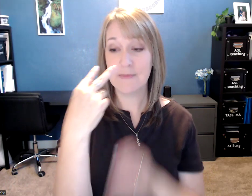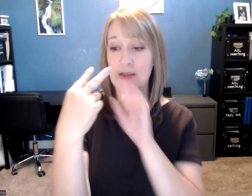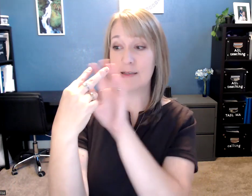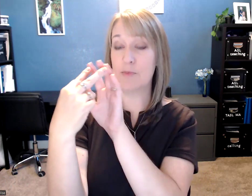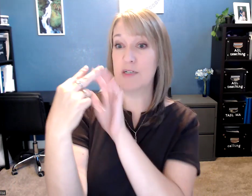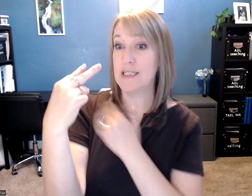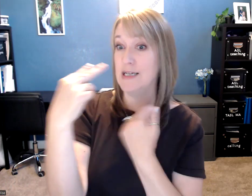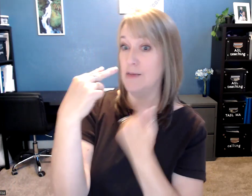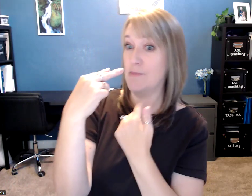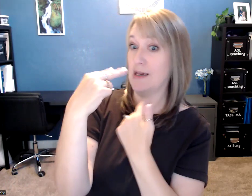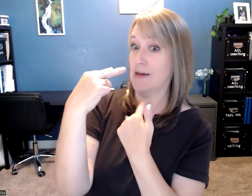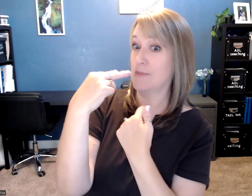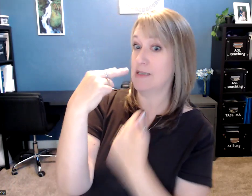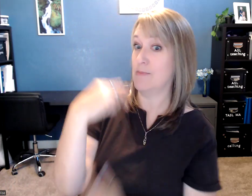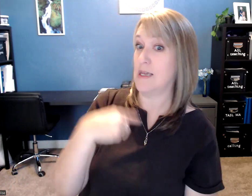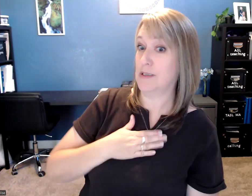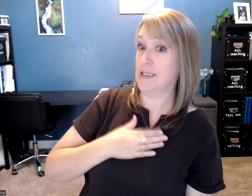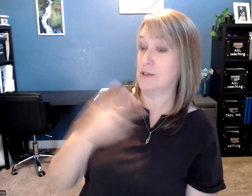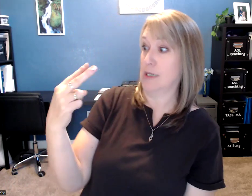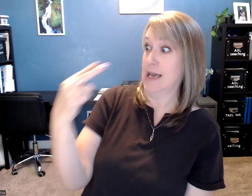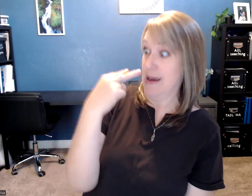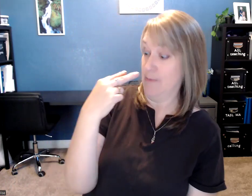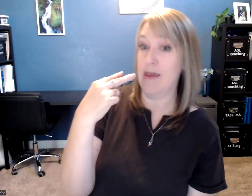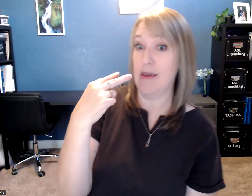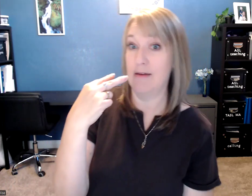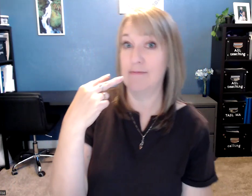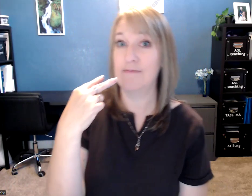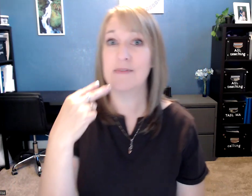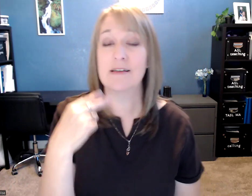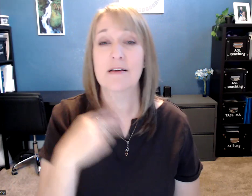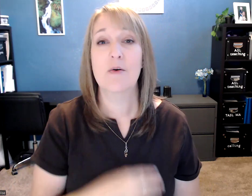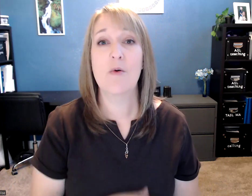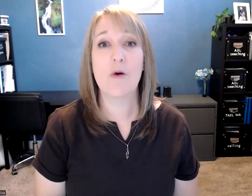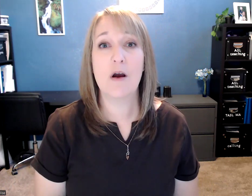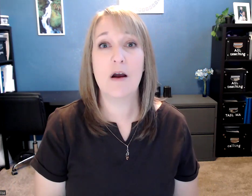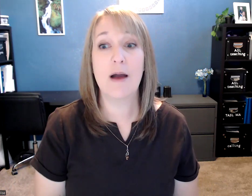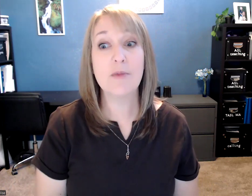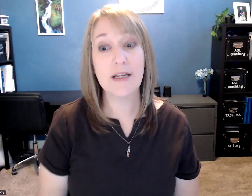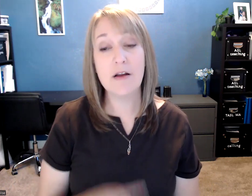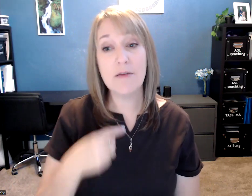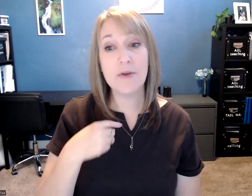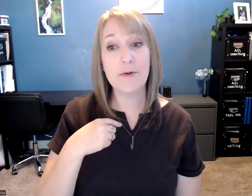because I'm pointing that to me. comes to me. Please look at me or I'm looking at all of you.